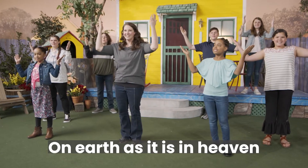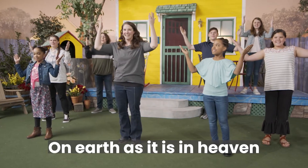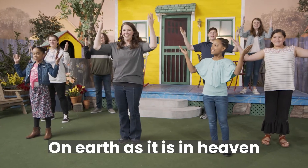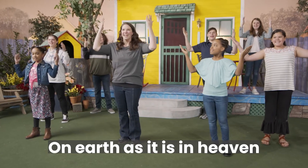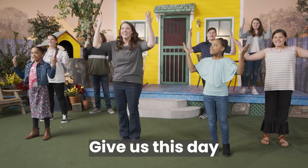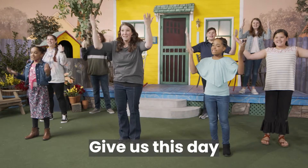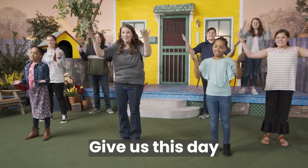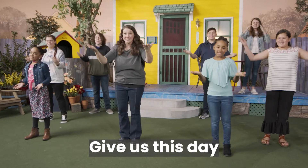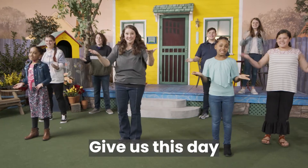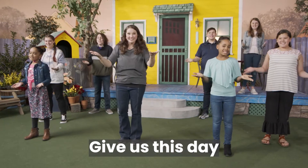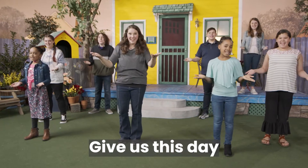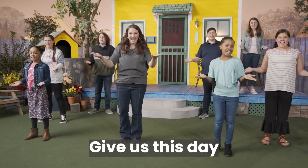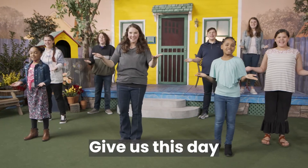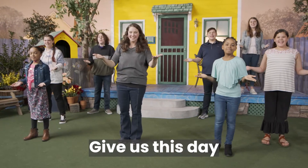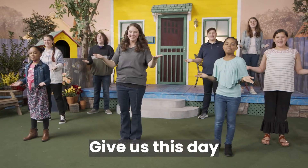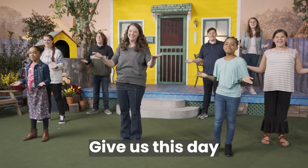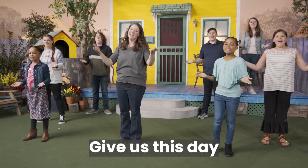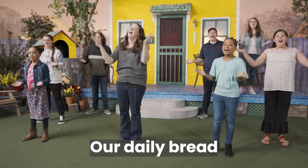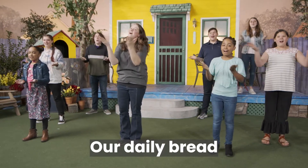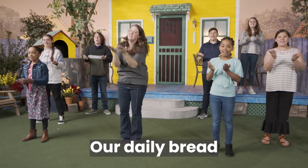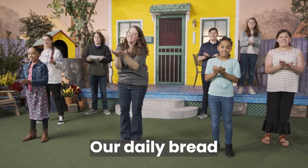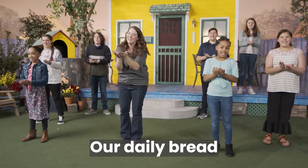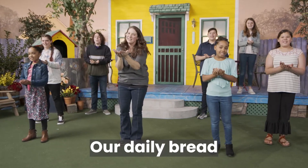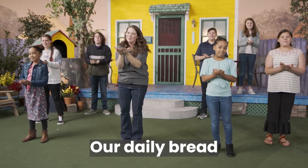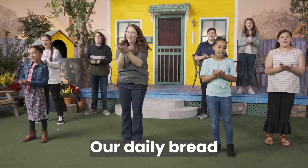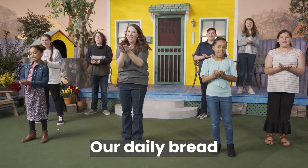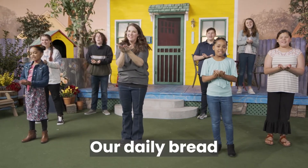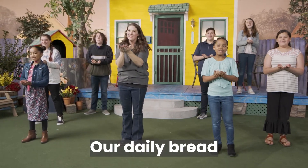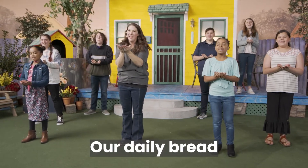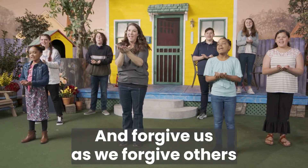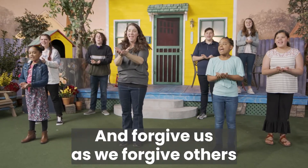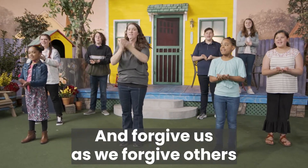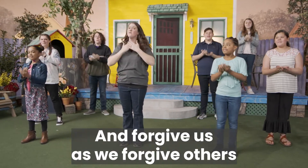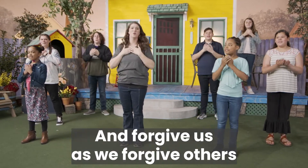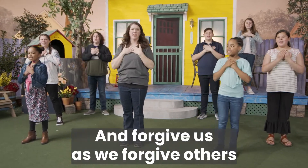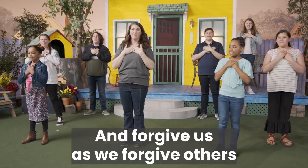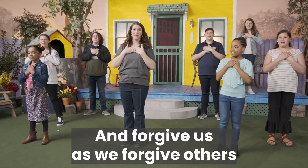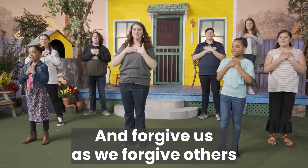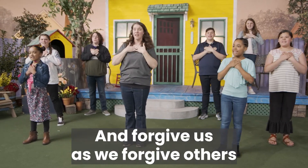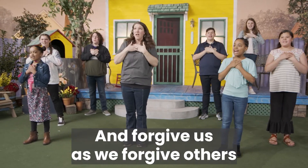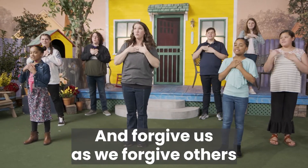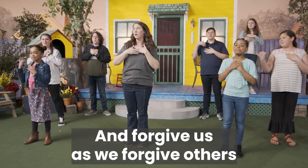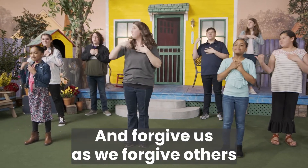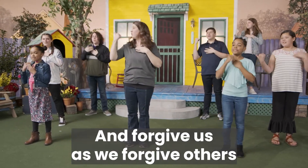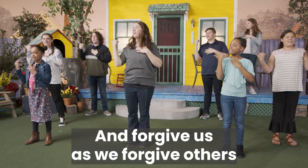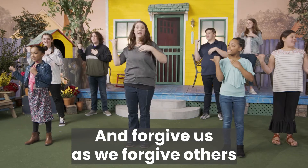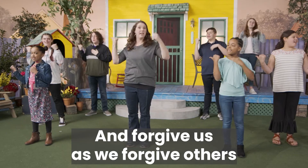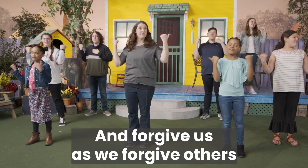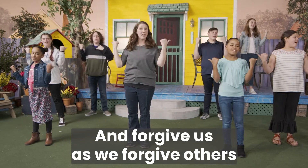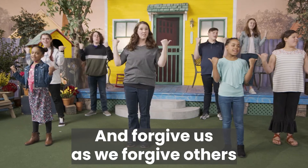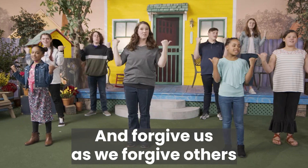Give us this day our daily bread, and forgive us as we forgive others.